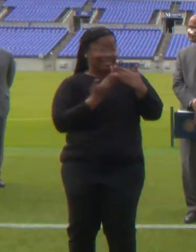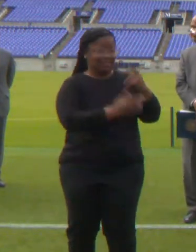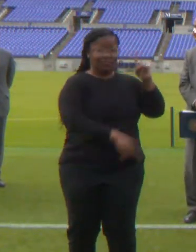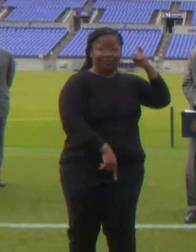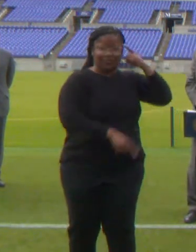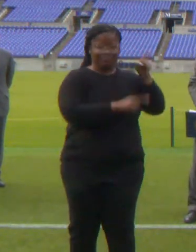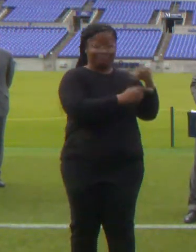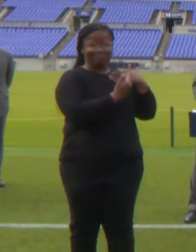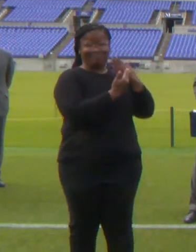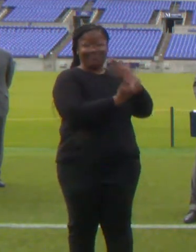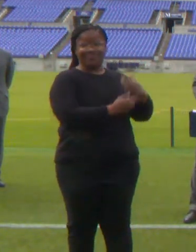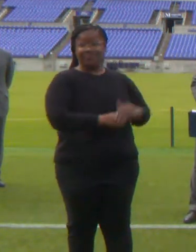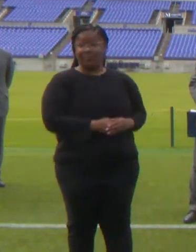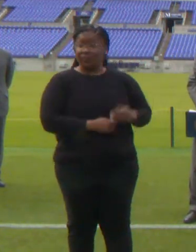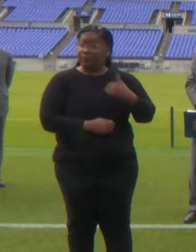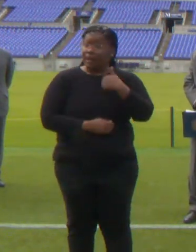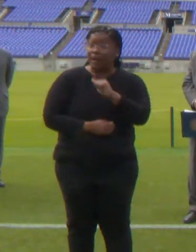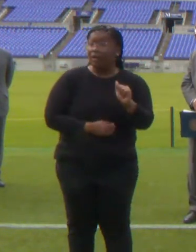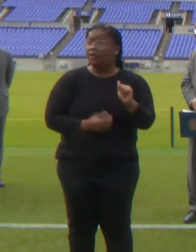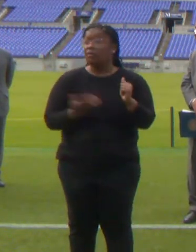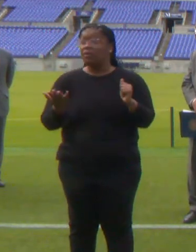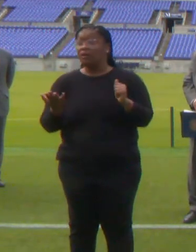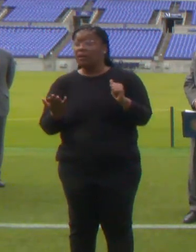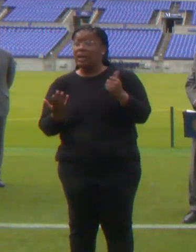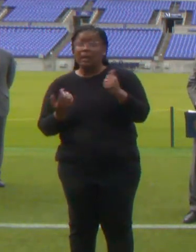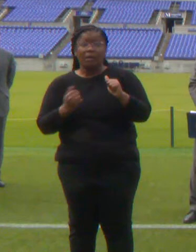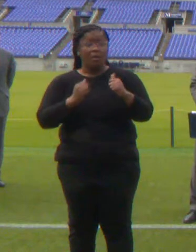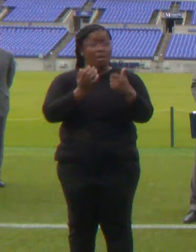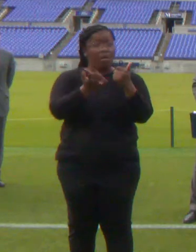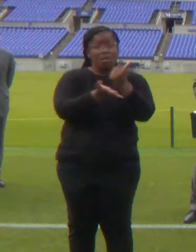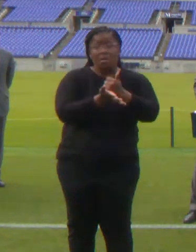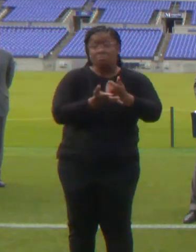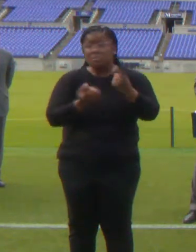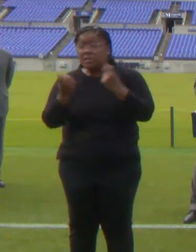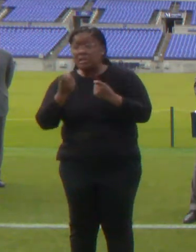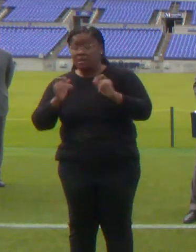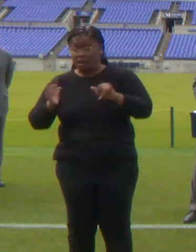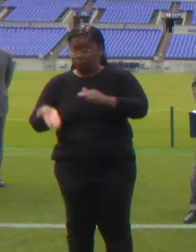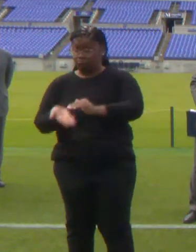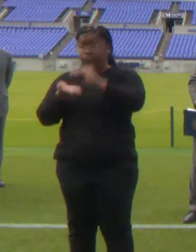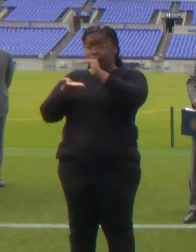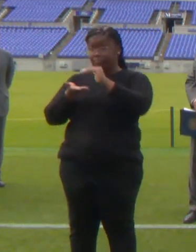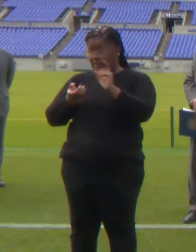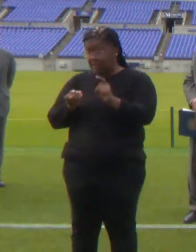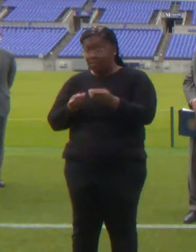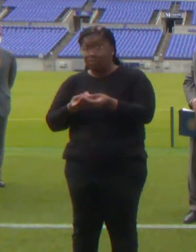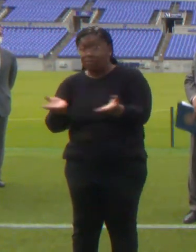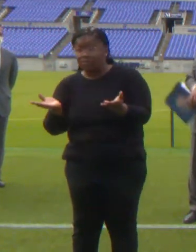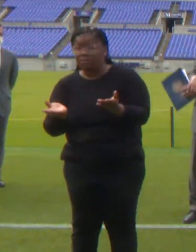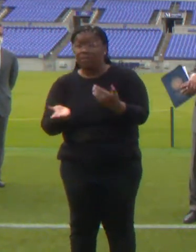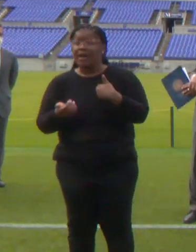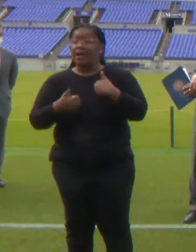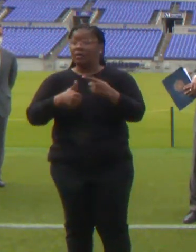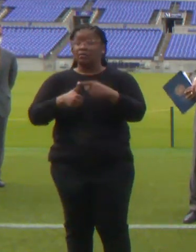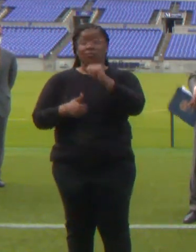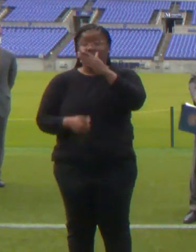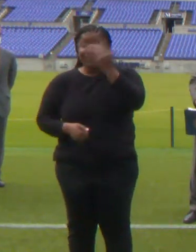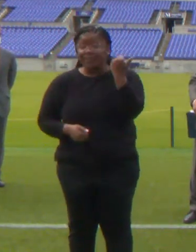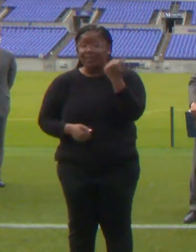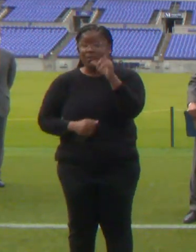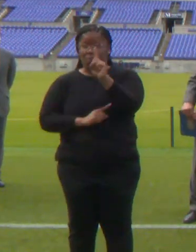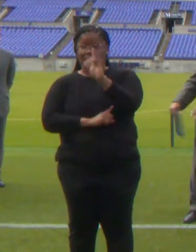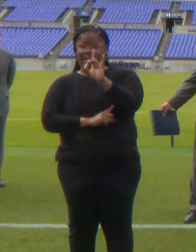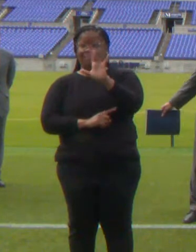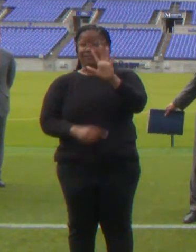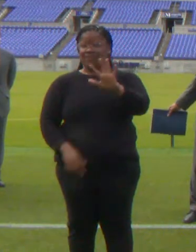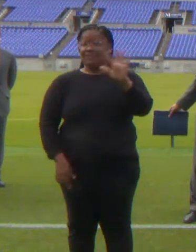the packet you received today has our number and our contact information. Don't forget, 1-855-MD-GO-VAX works just as